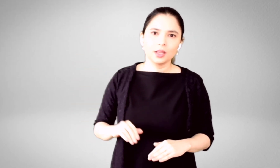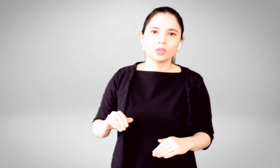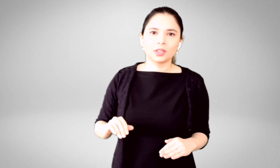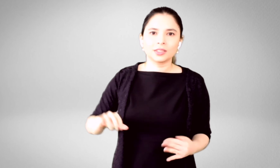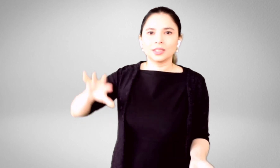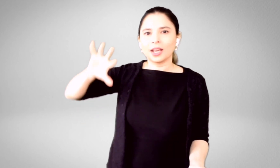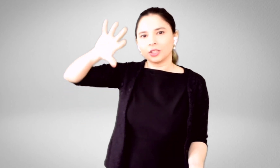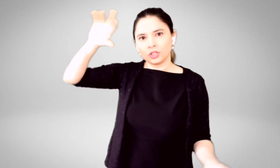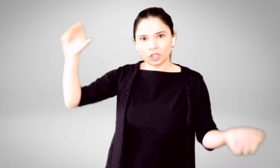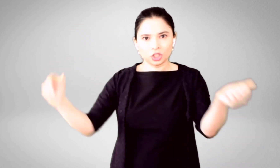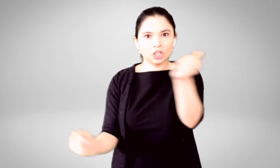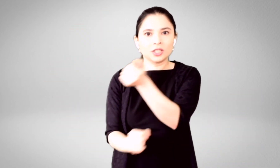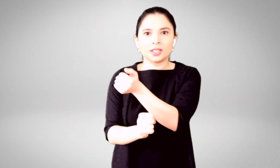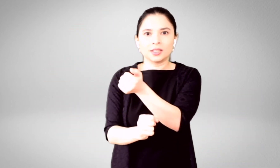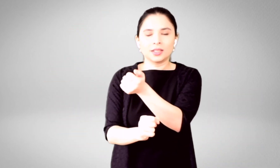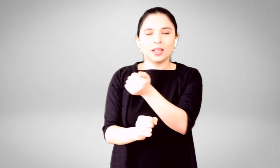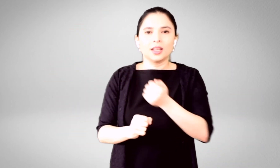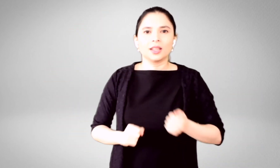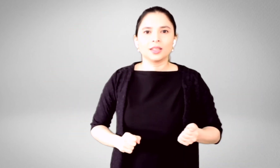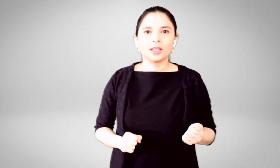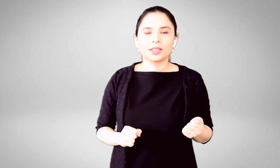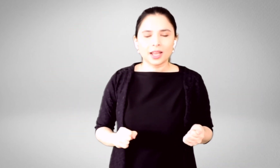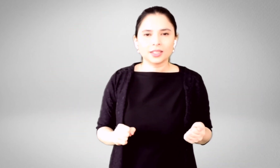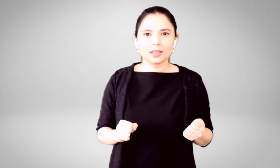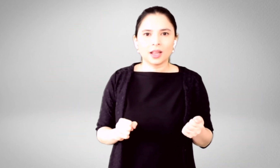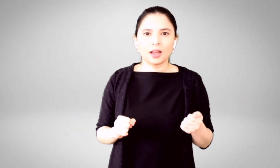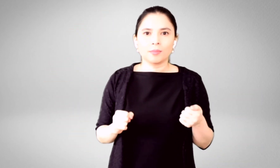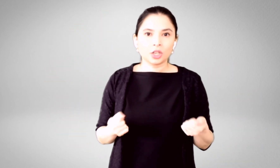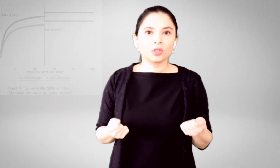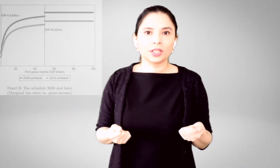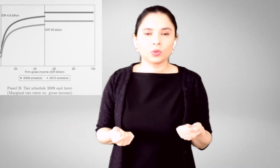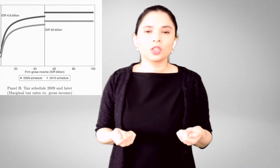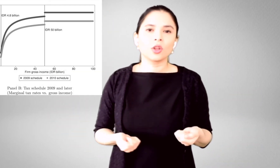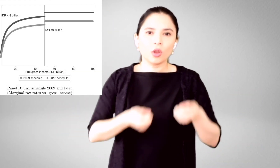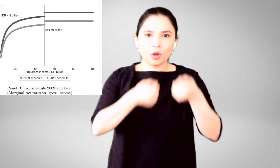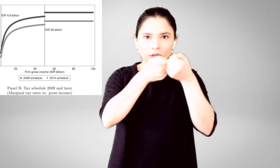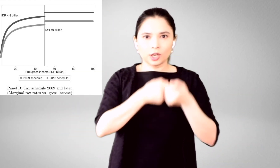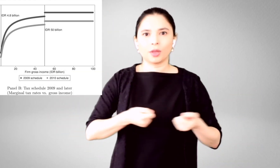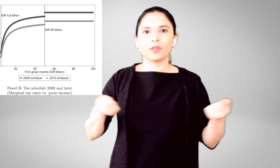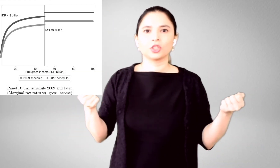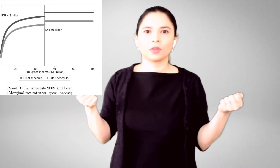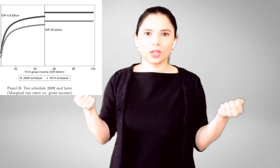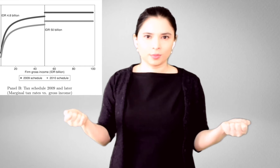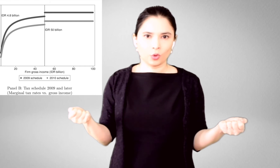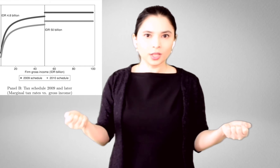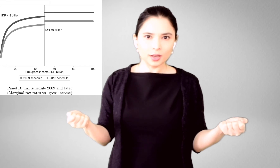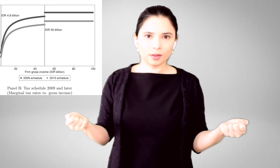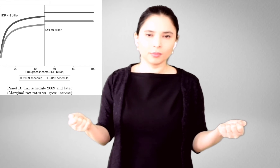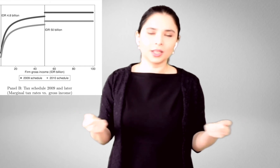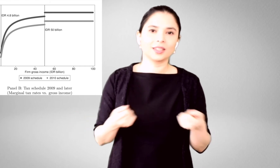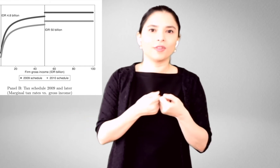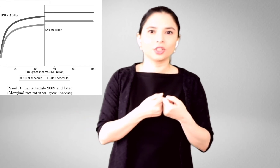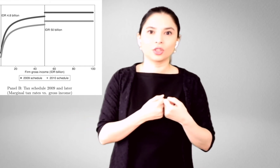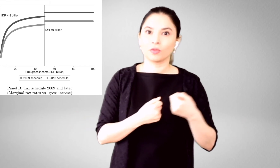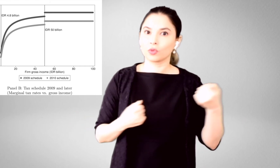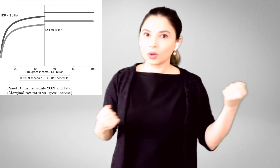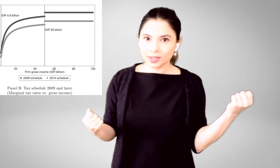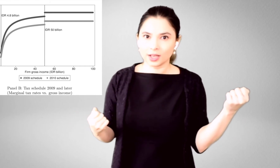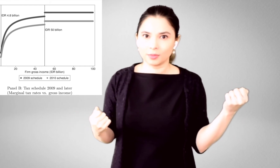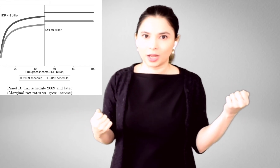In 2009, Indonesia changes this. The marginal tax rate is no longer going to be a function of taxable income. It's a function of gross income